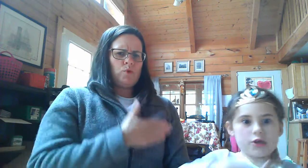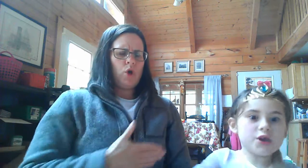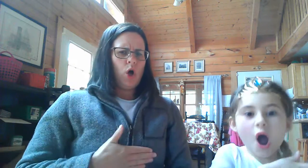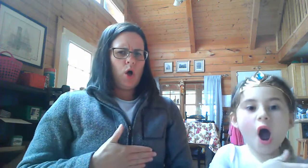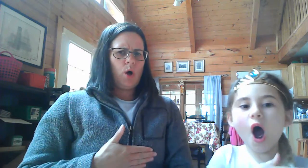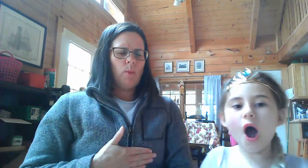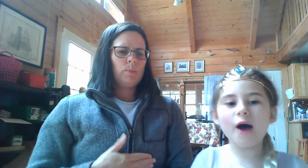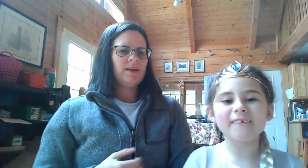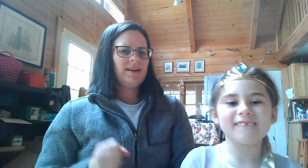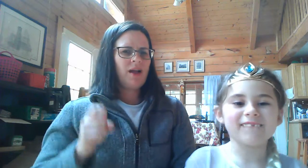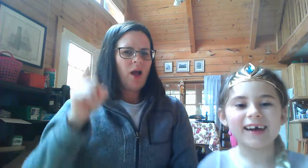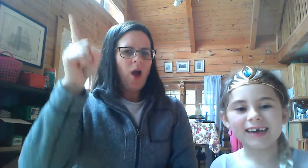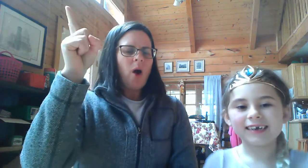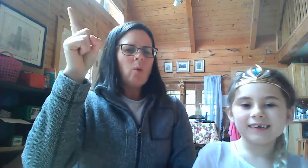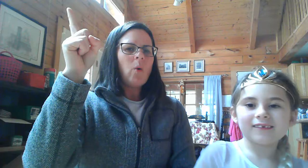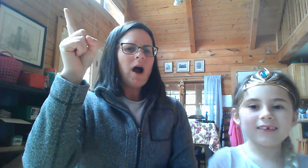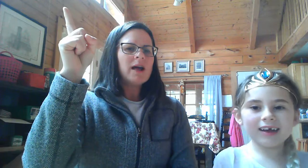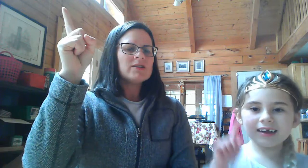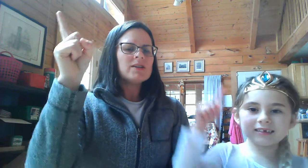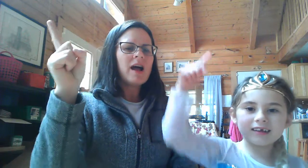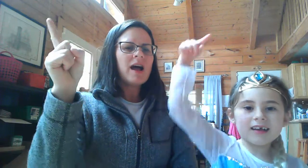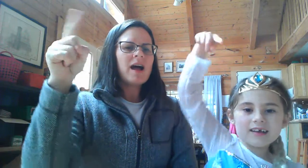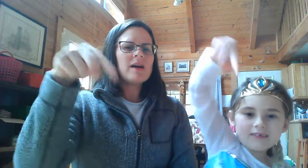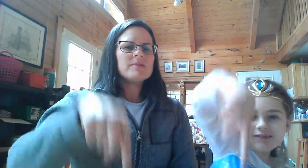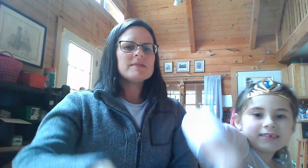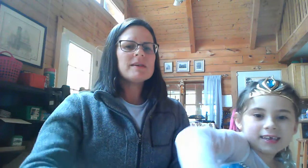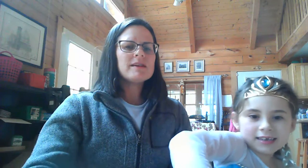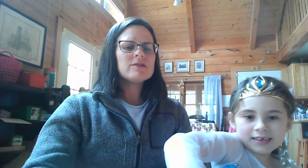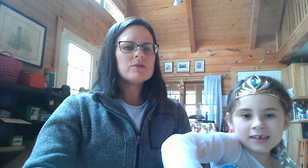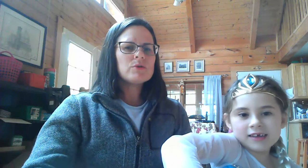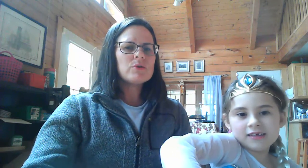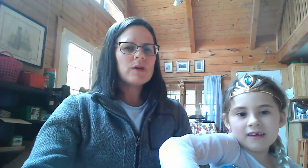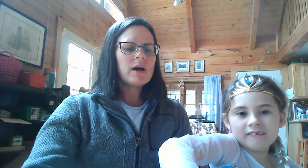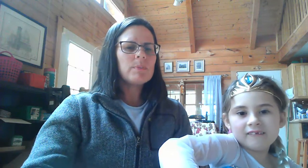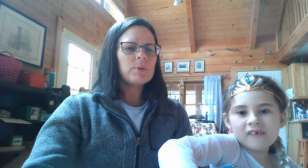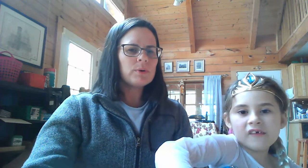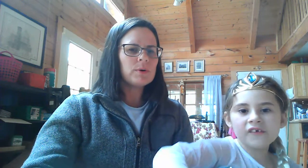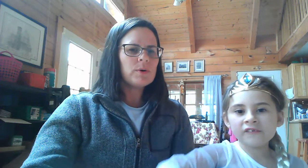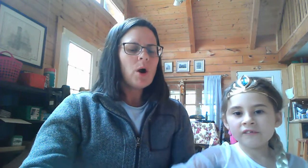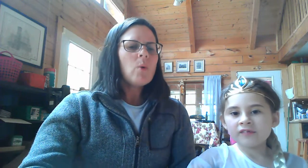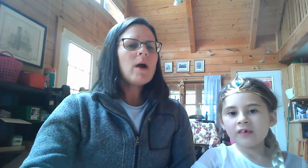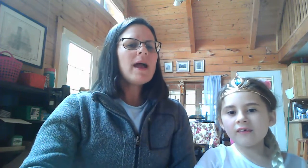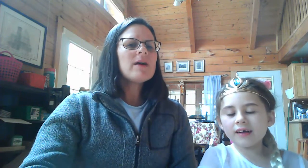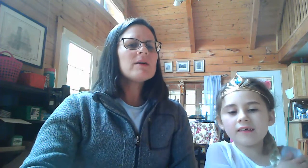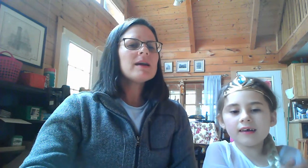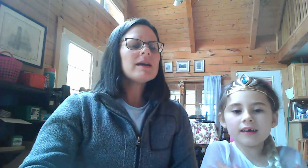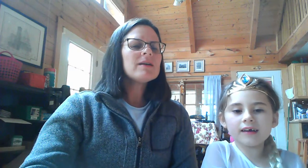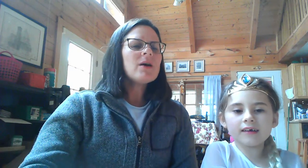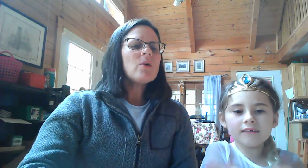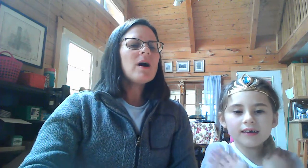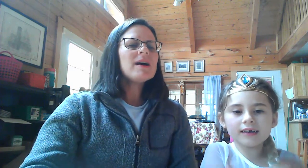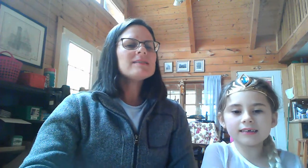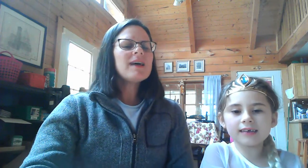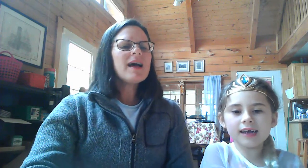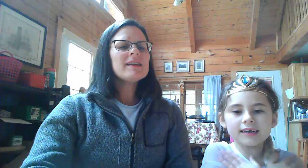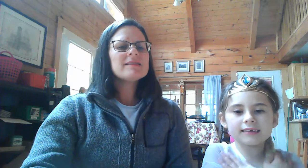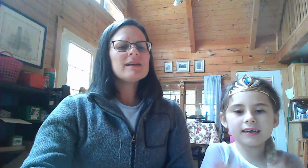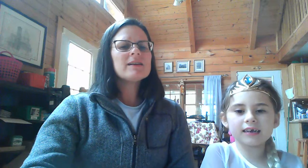yum! One jumped into the pool where it was nice and